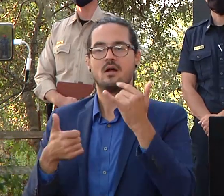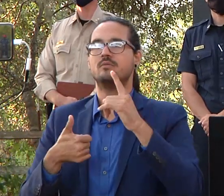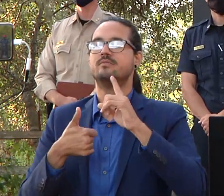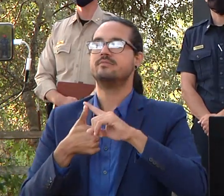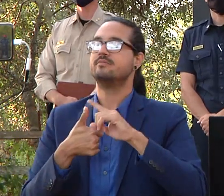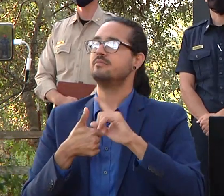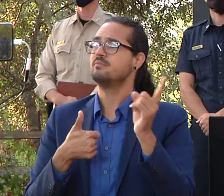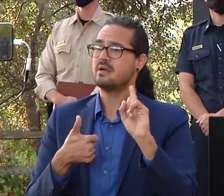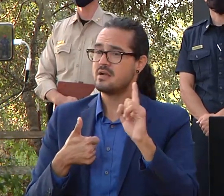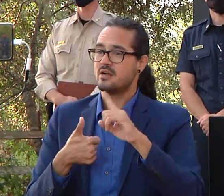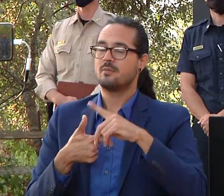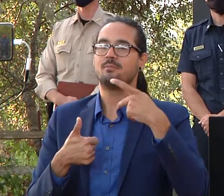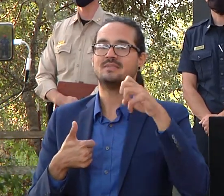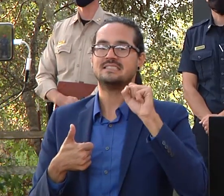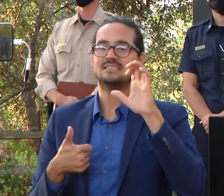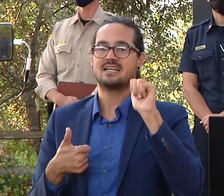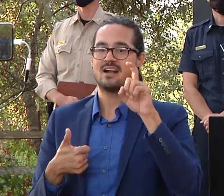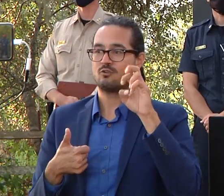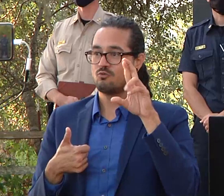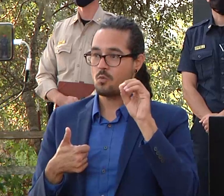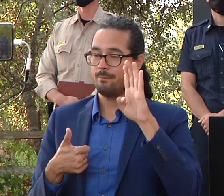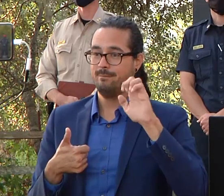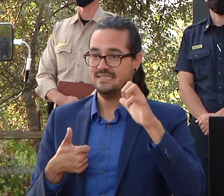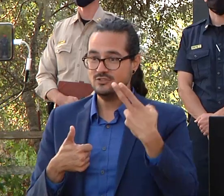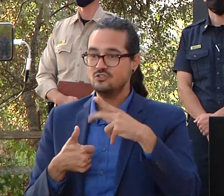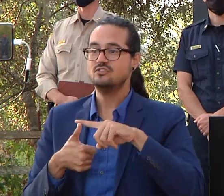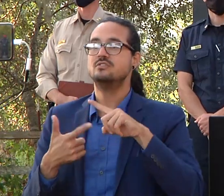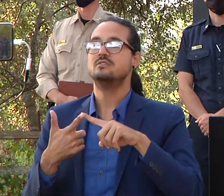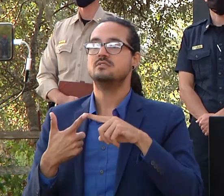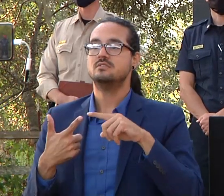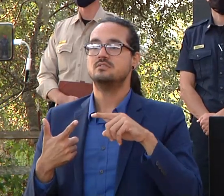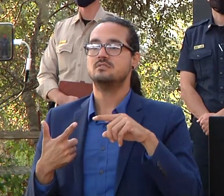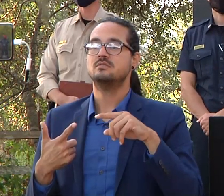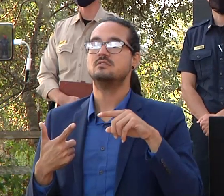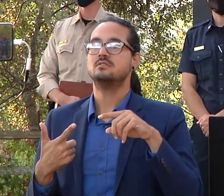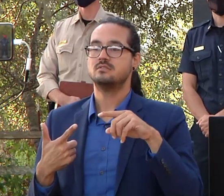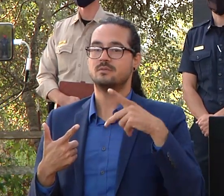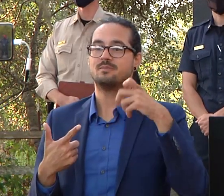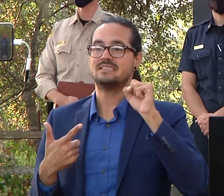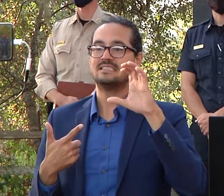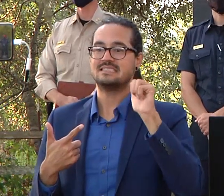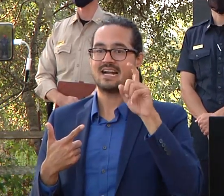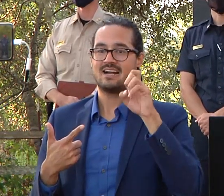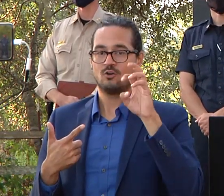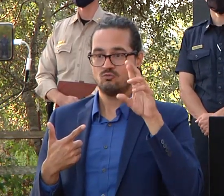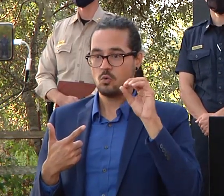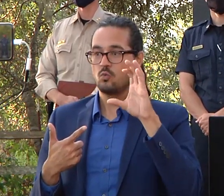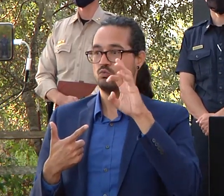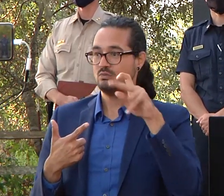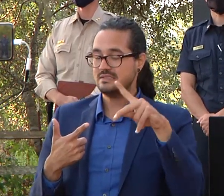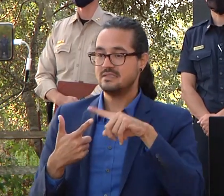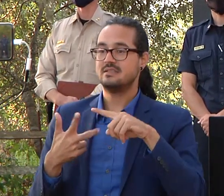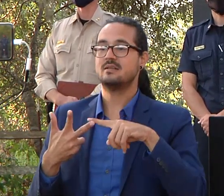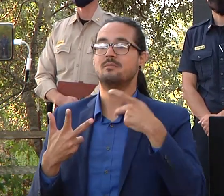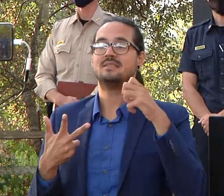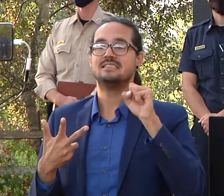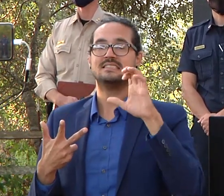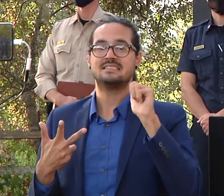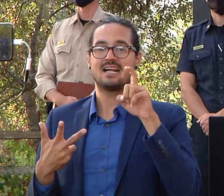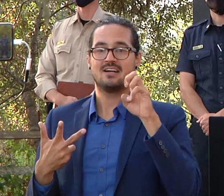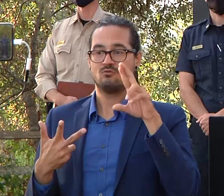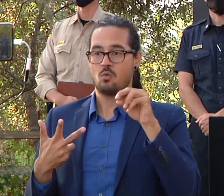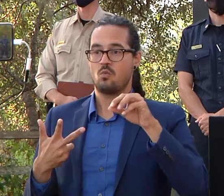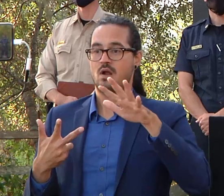pescadero creek county park pescadero area san gregorio la honda